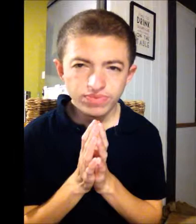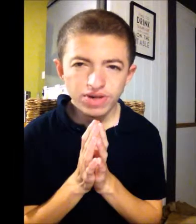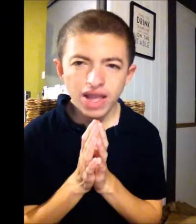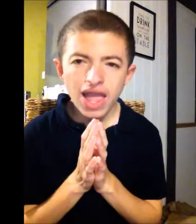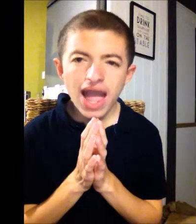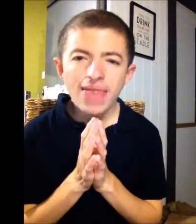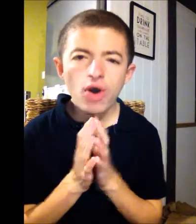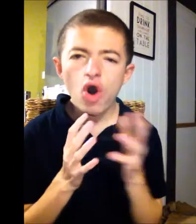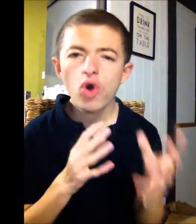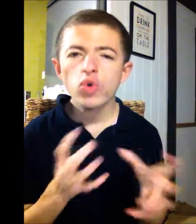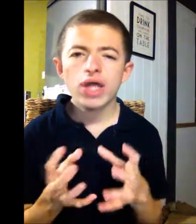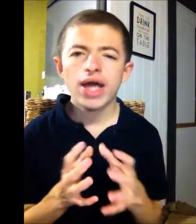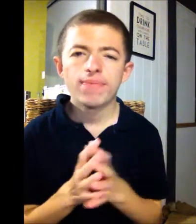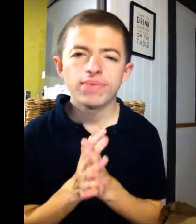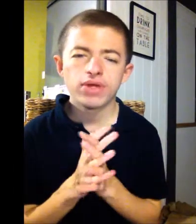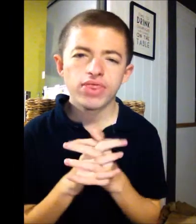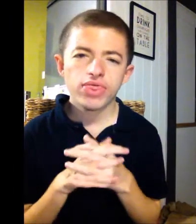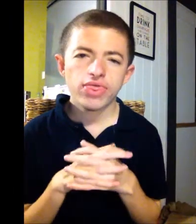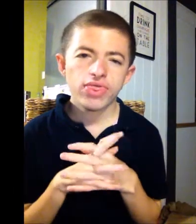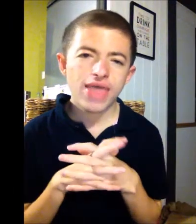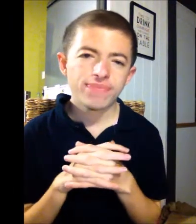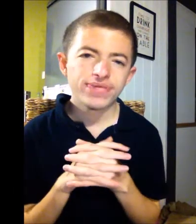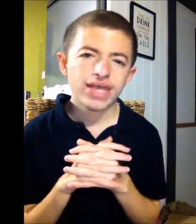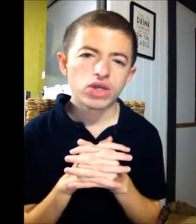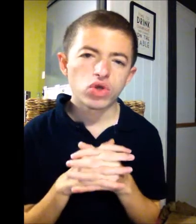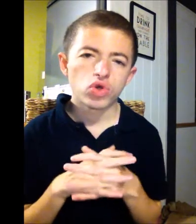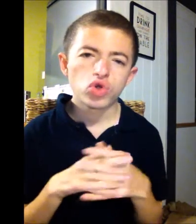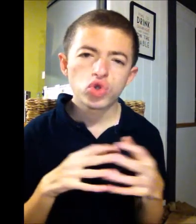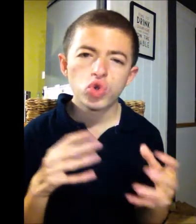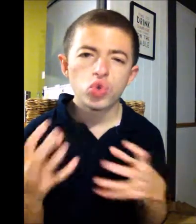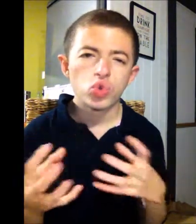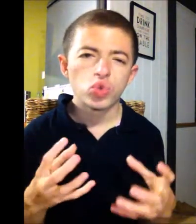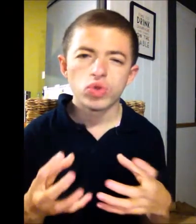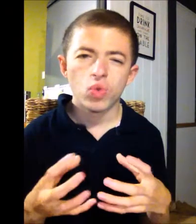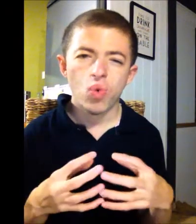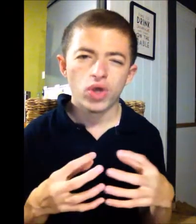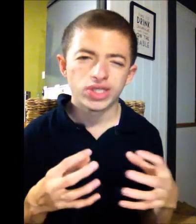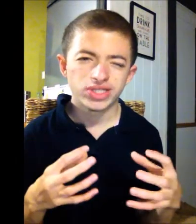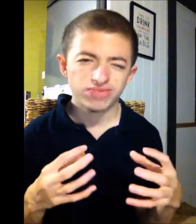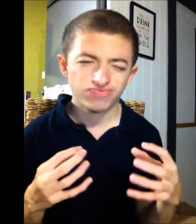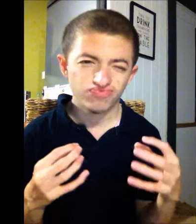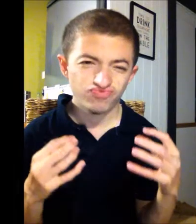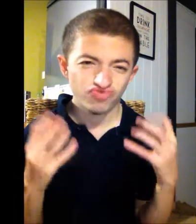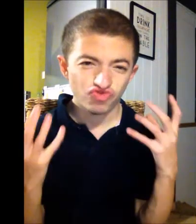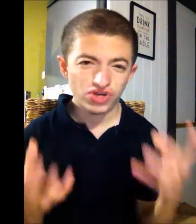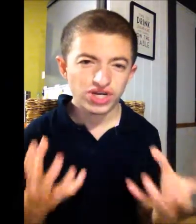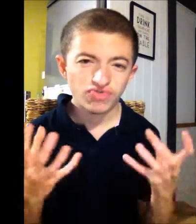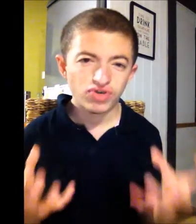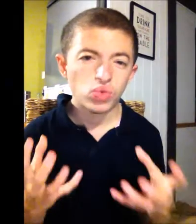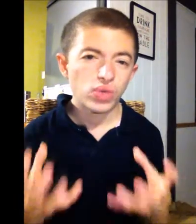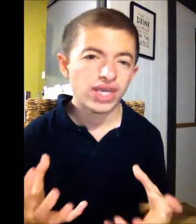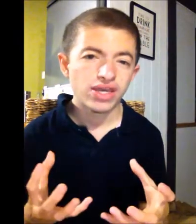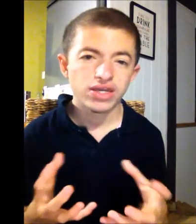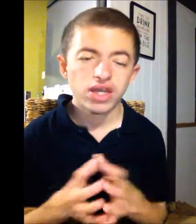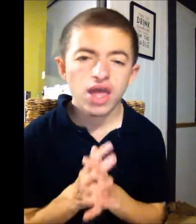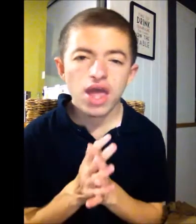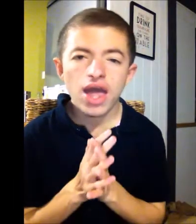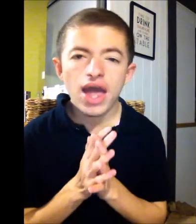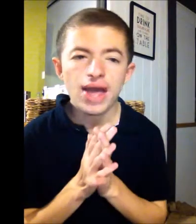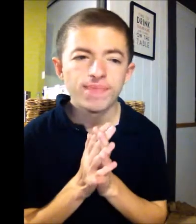And the whole, um, them saying cool was really, really weird. Um,